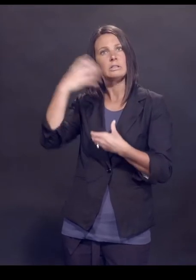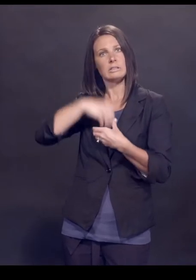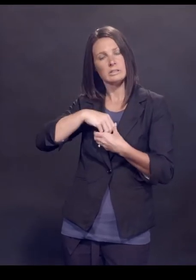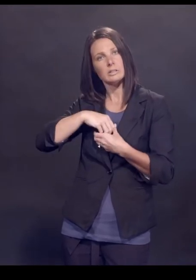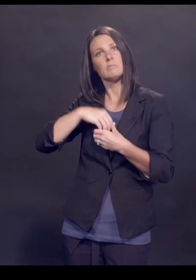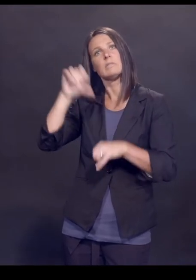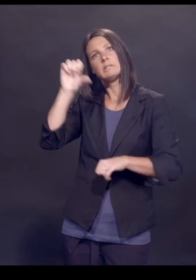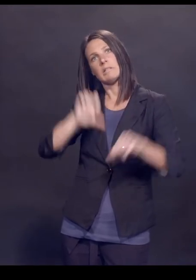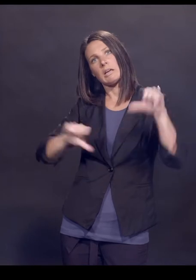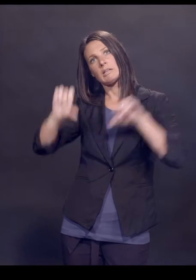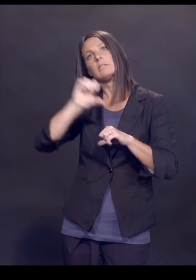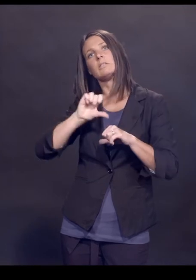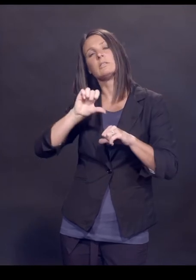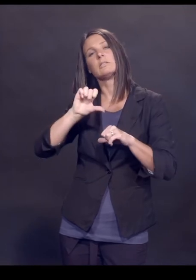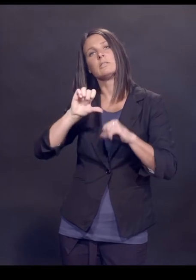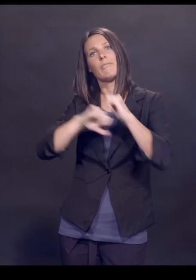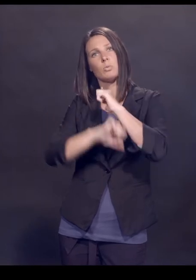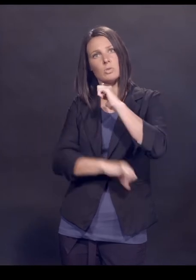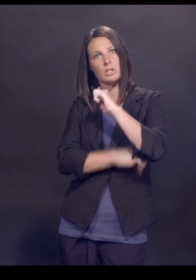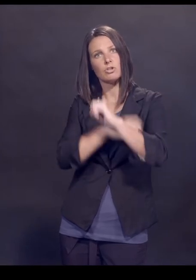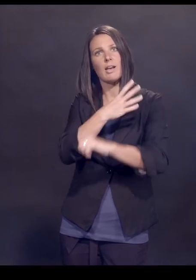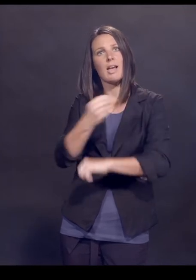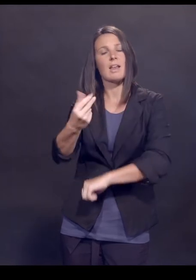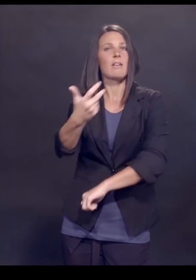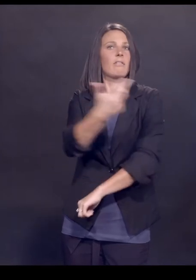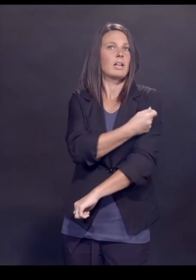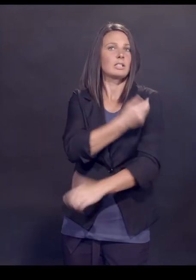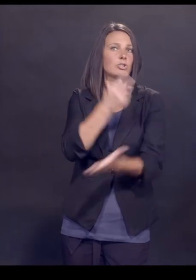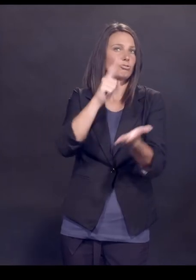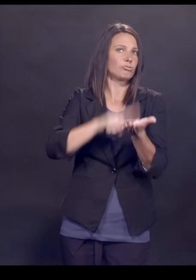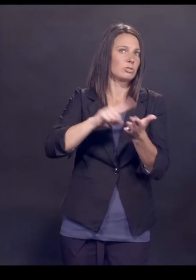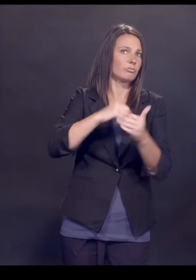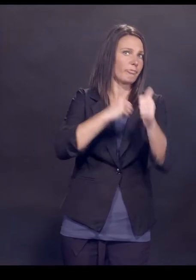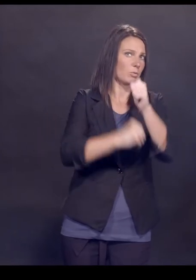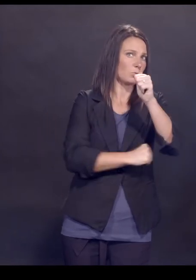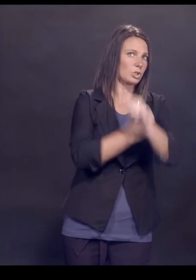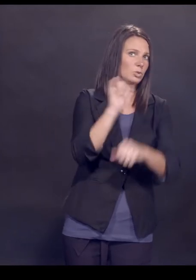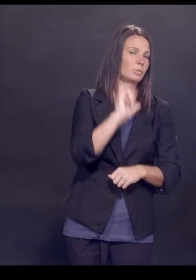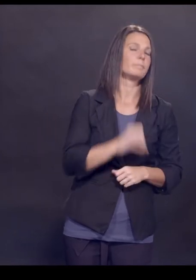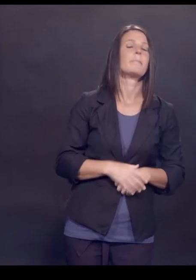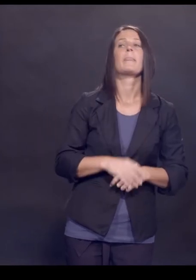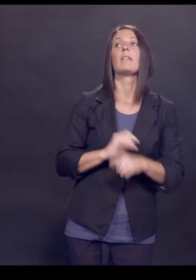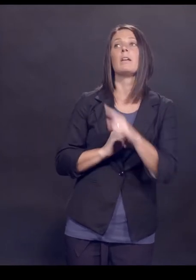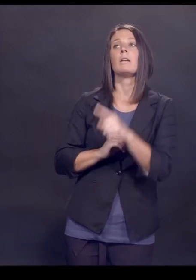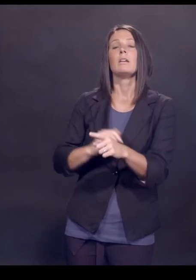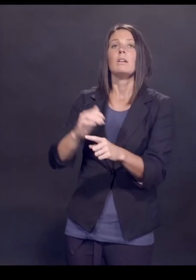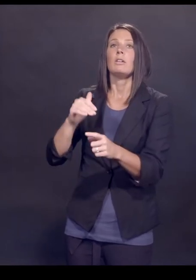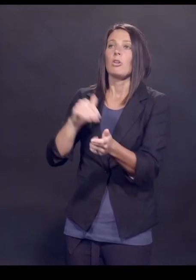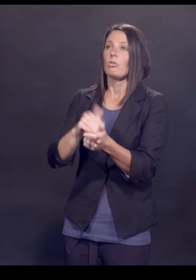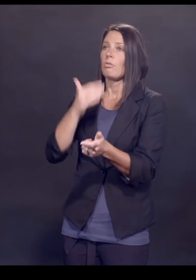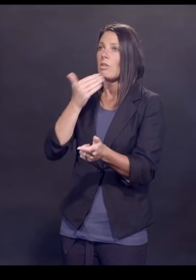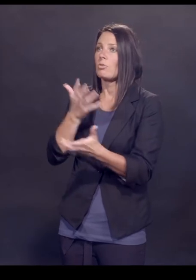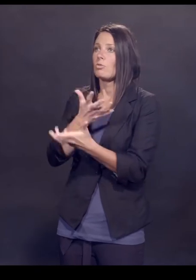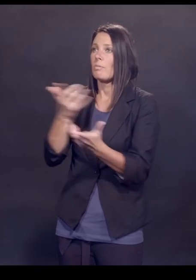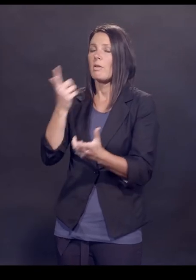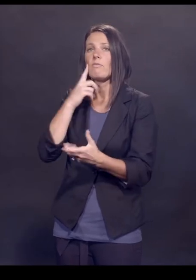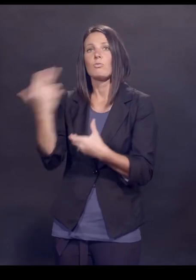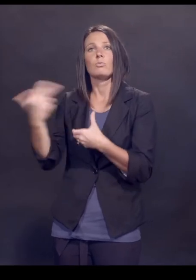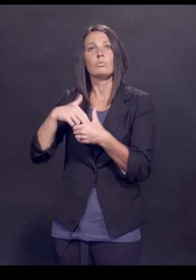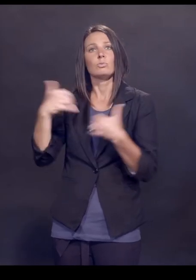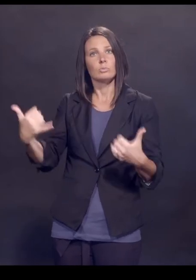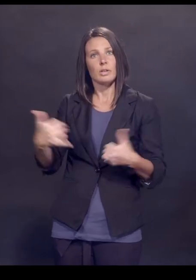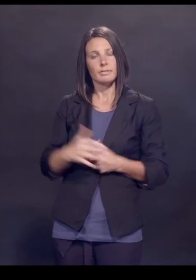Foundation and the Foundation for Vaccine Research. Thank you so much for joining us this morning, Dr. Offit.